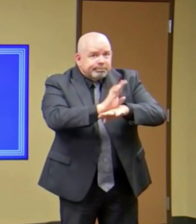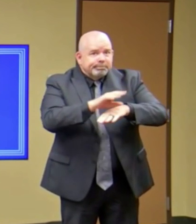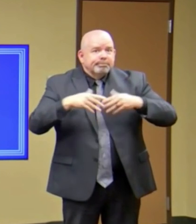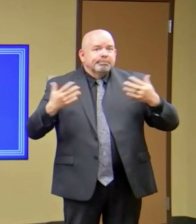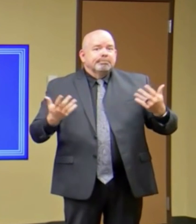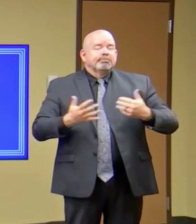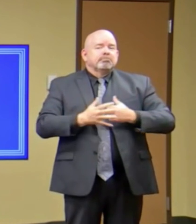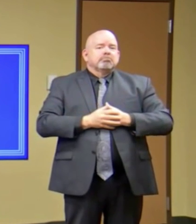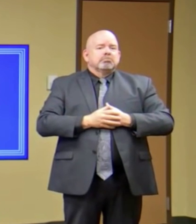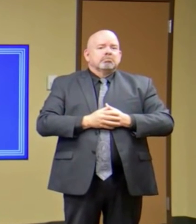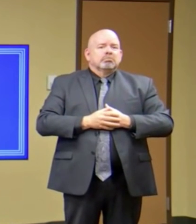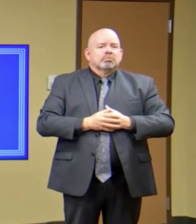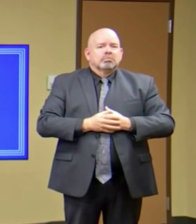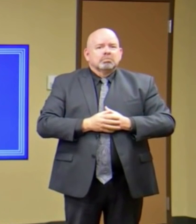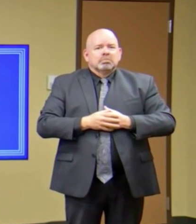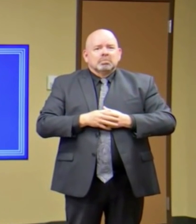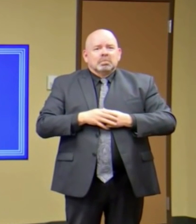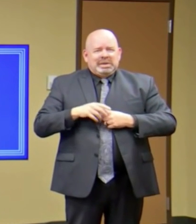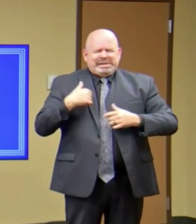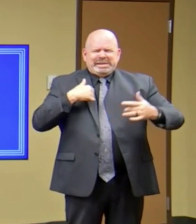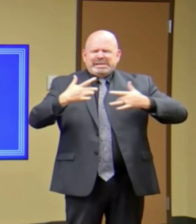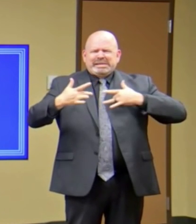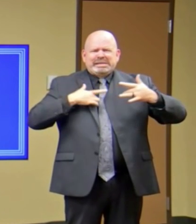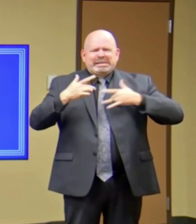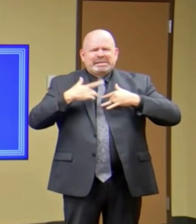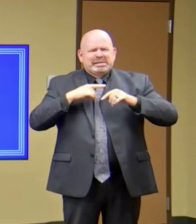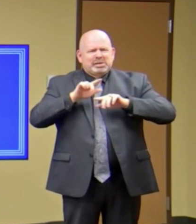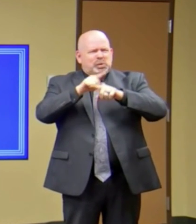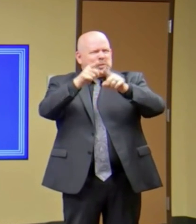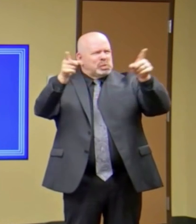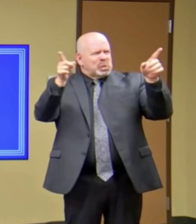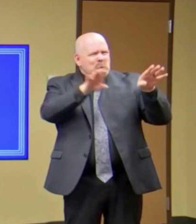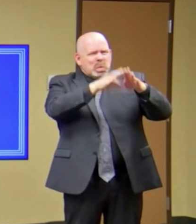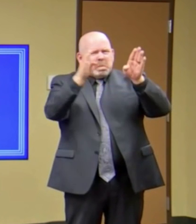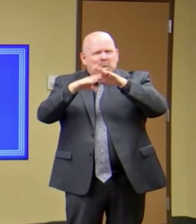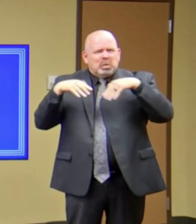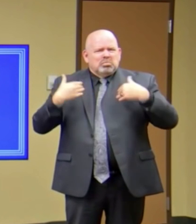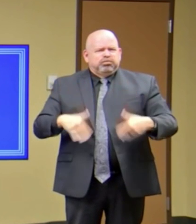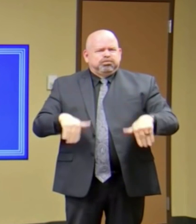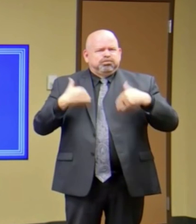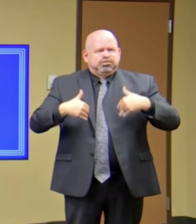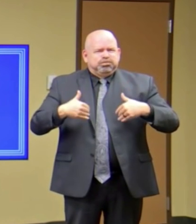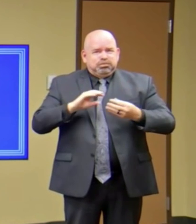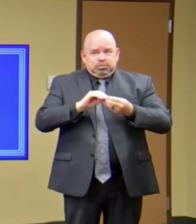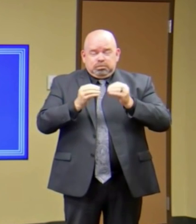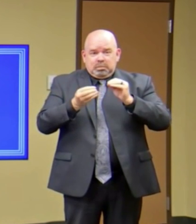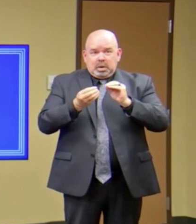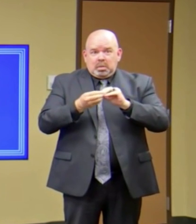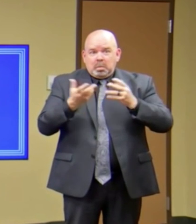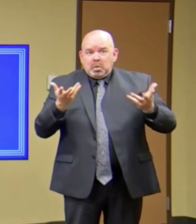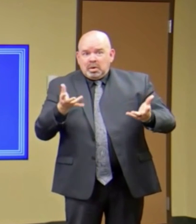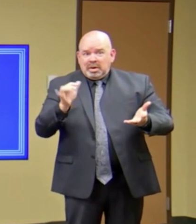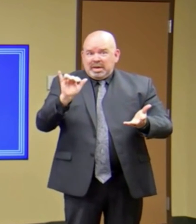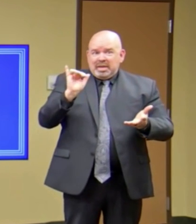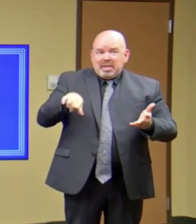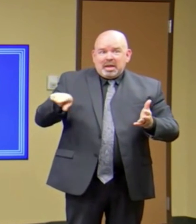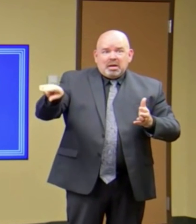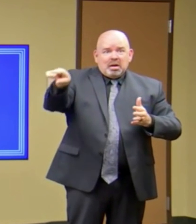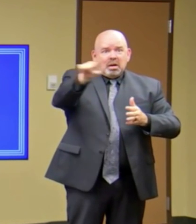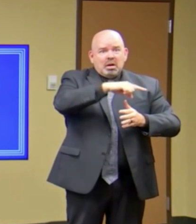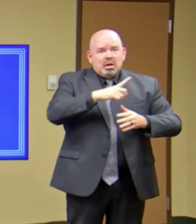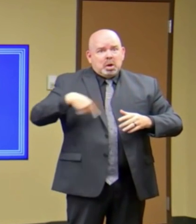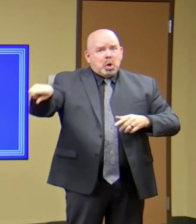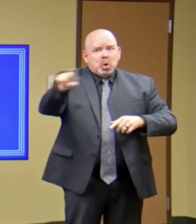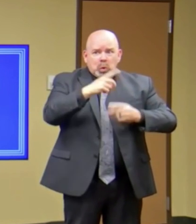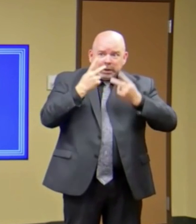substantial community spread like we have here in North Texas, you should not go to congregate settings, right?